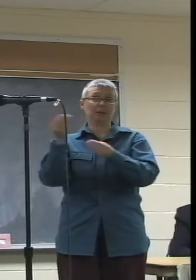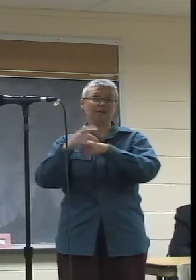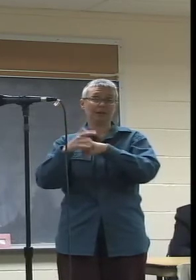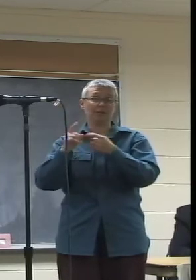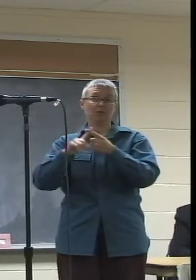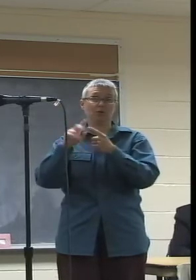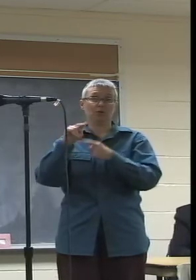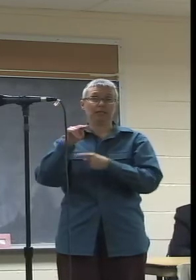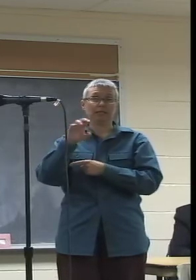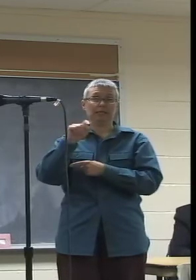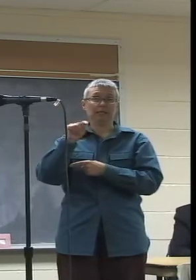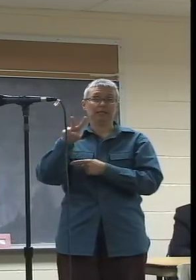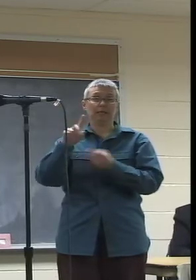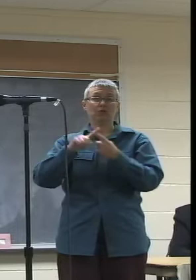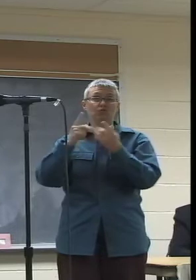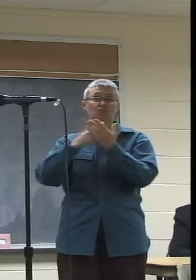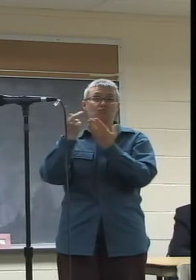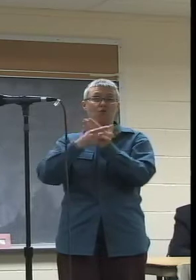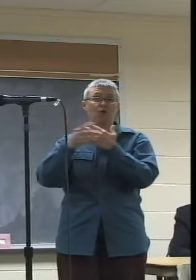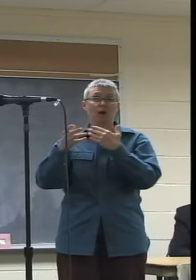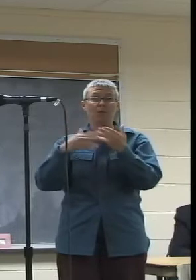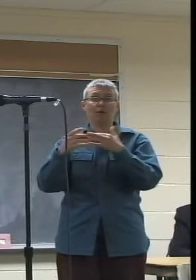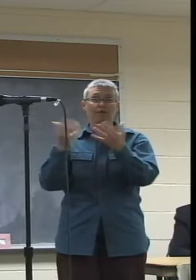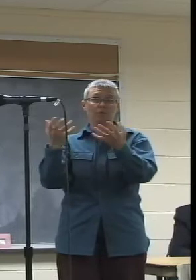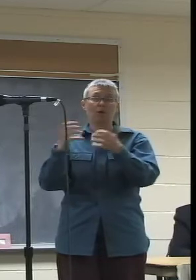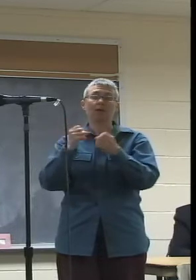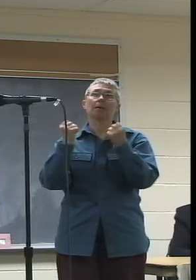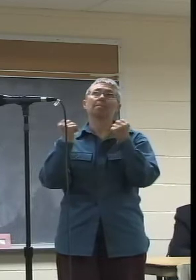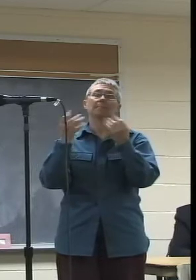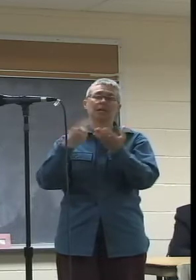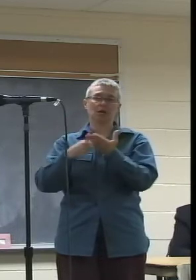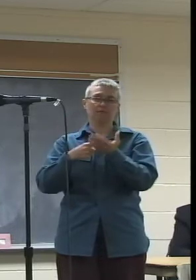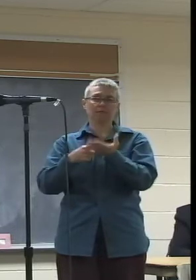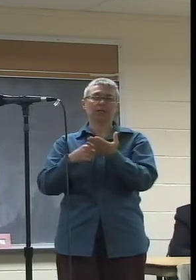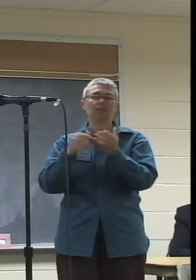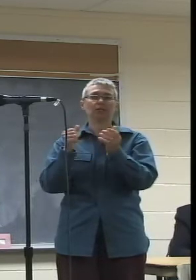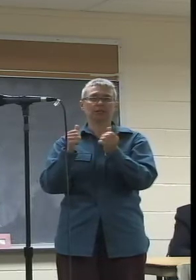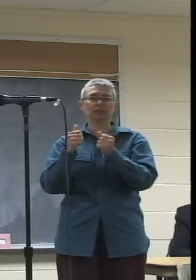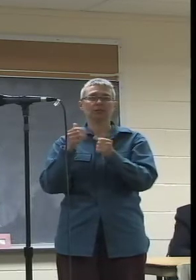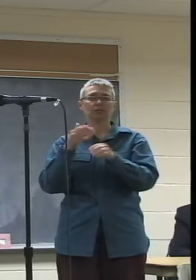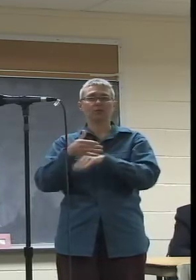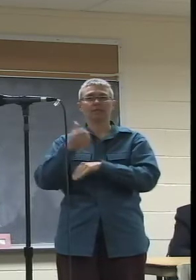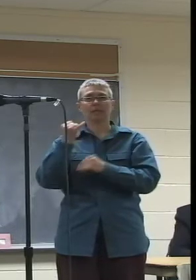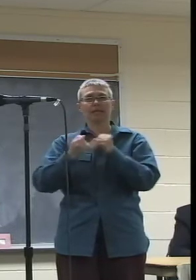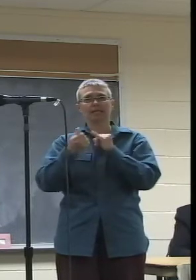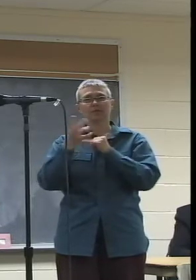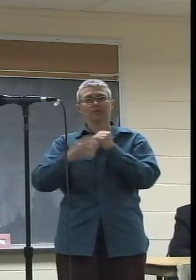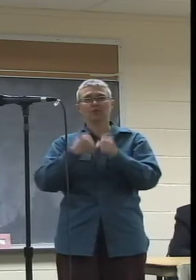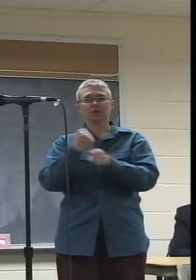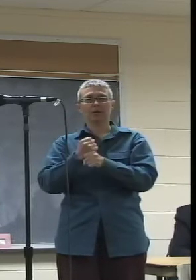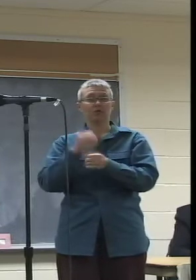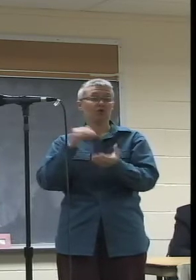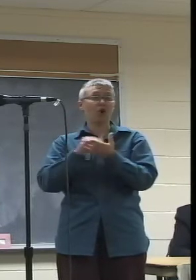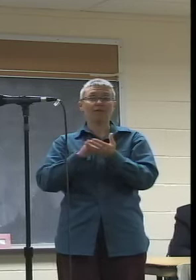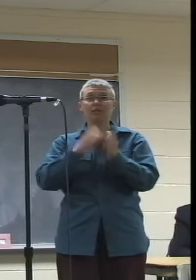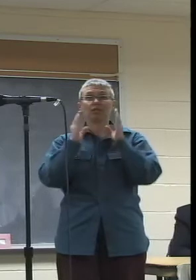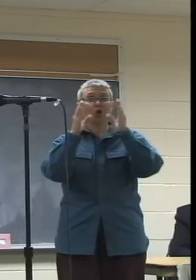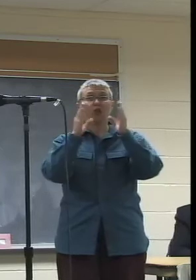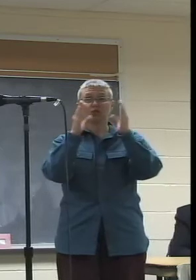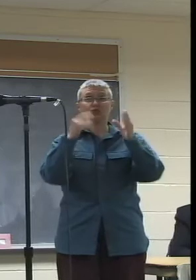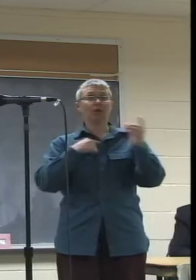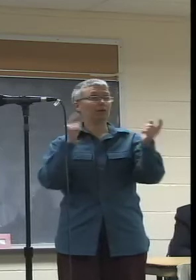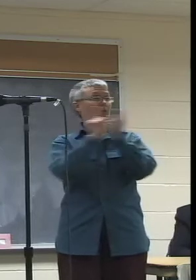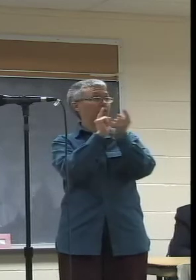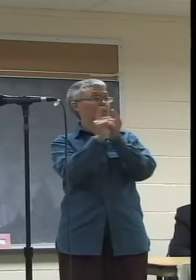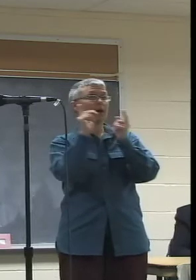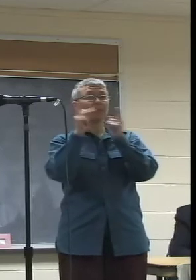to program at its convenience and I've had many conversations over the last few years, a lot of them on the street with people who have seen them and want to